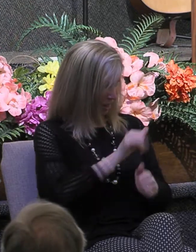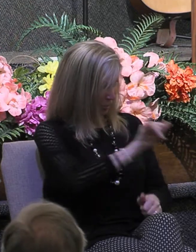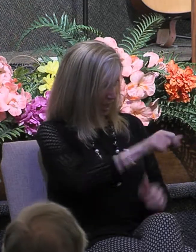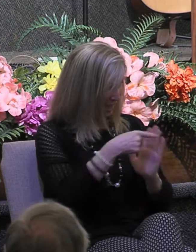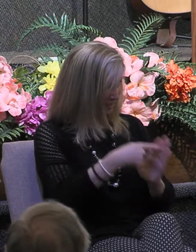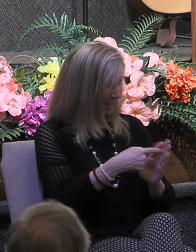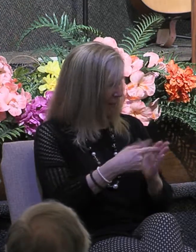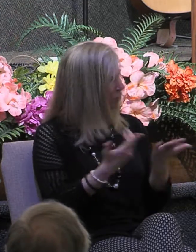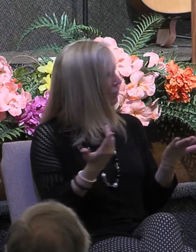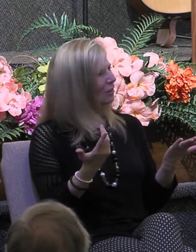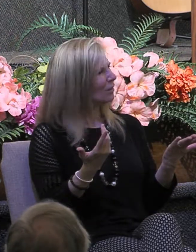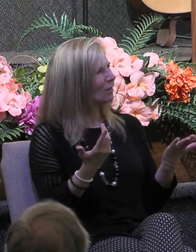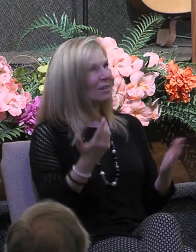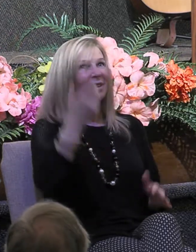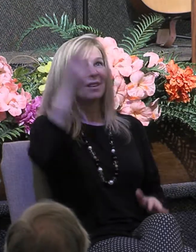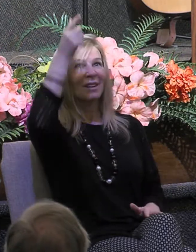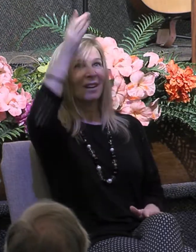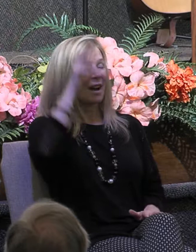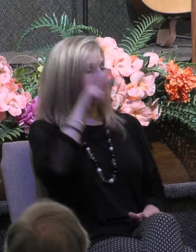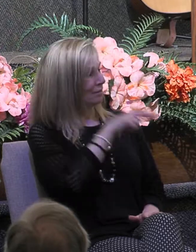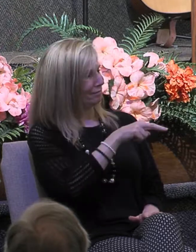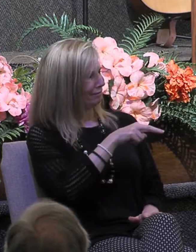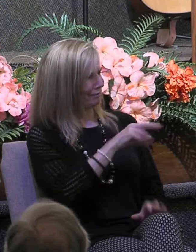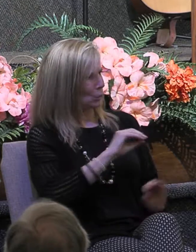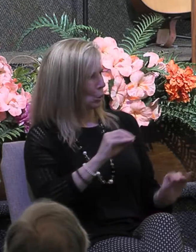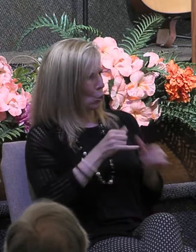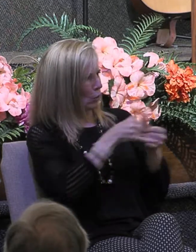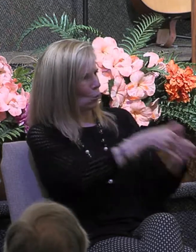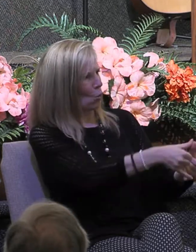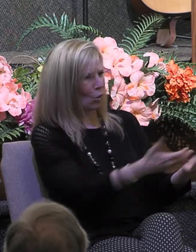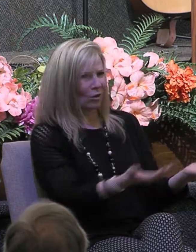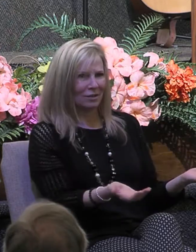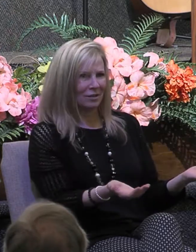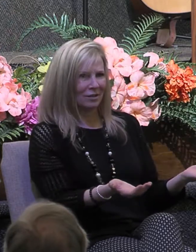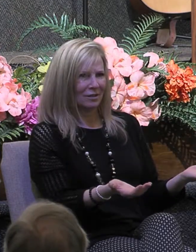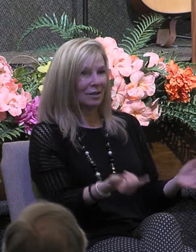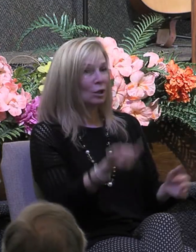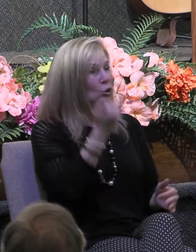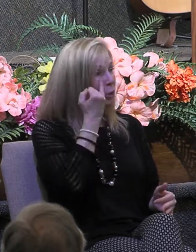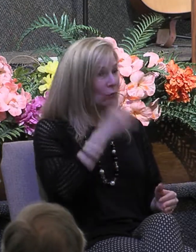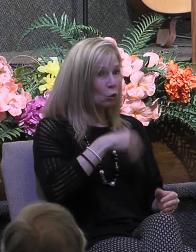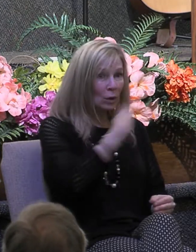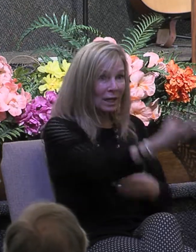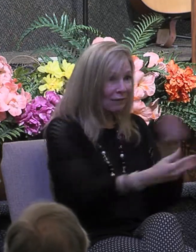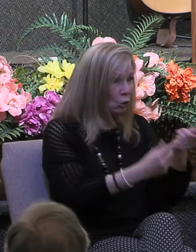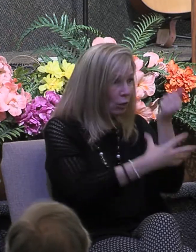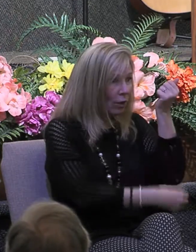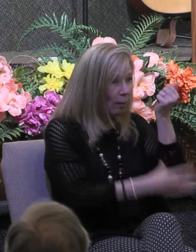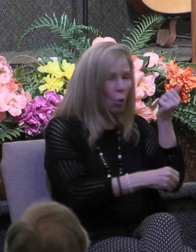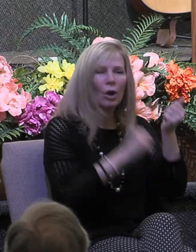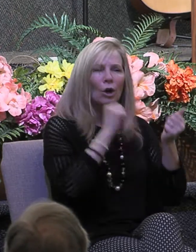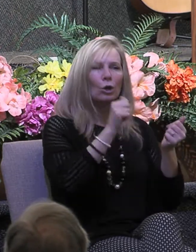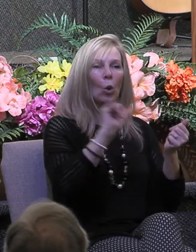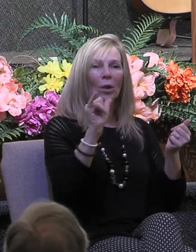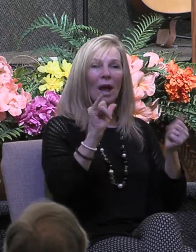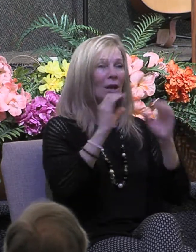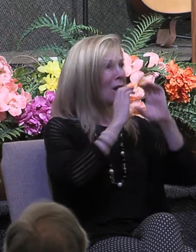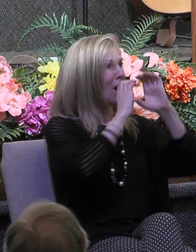heaven so when you give to the poor do not sound a trumpet before you as the hypocrites referring to the Pharisees